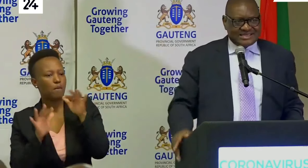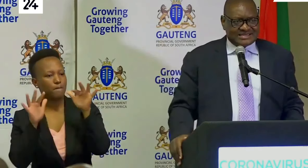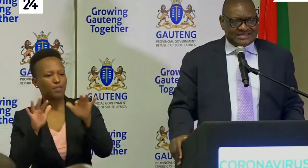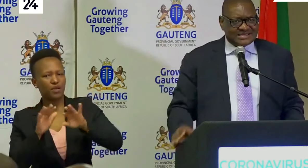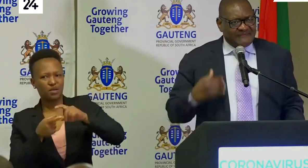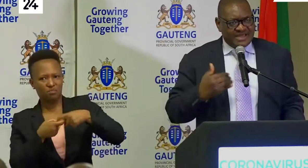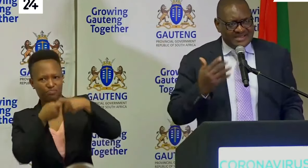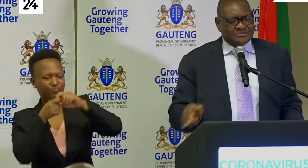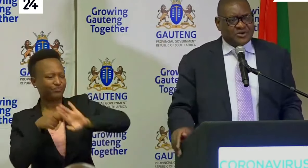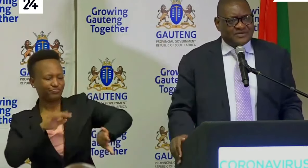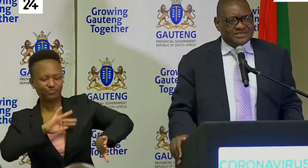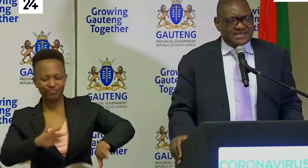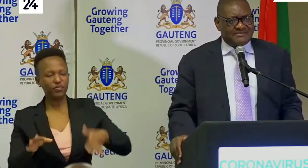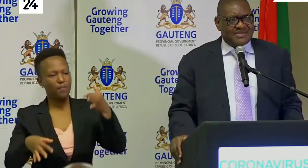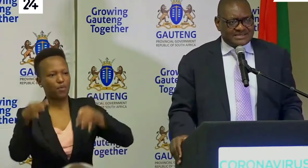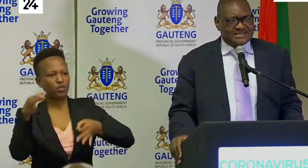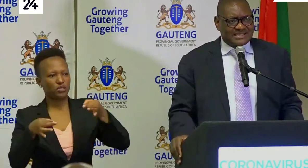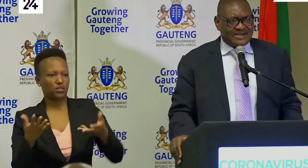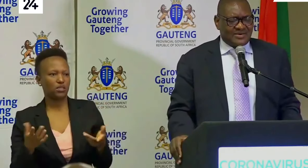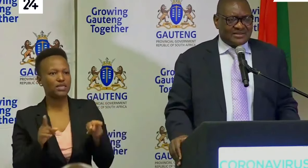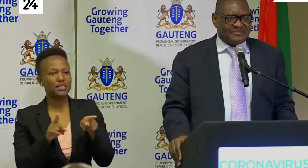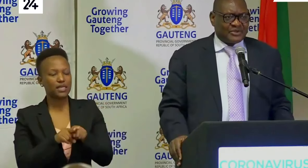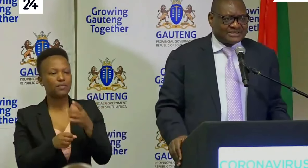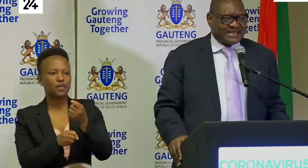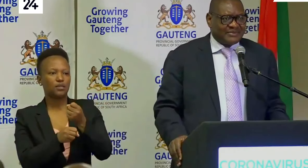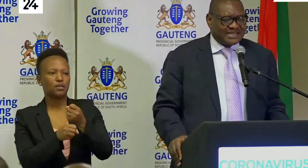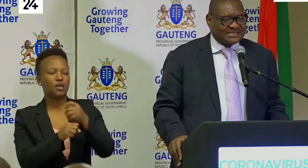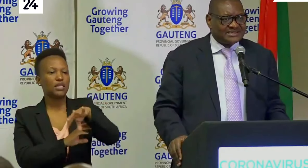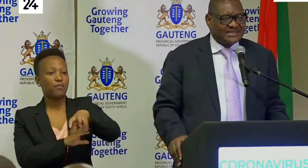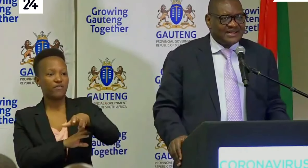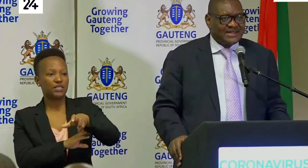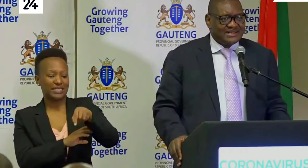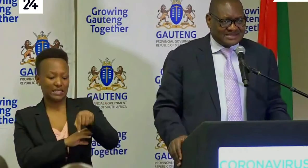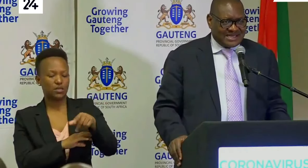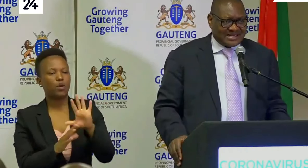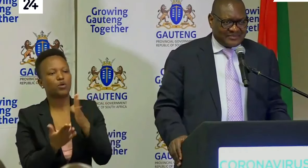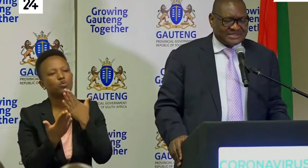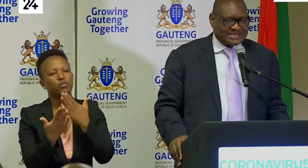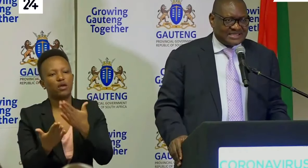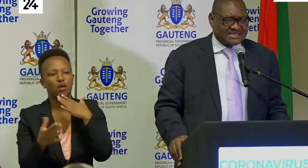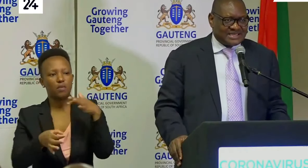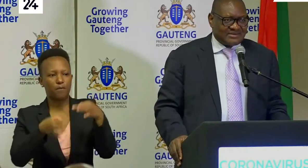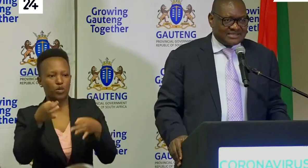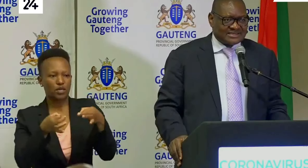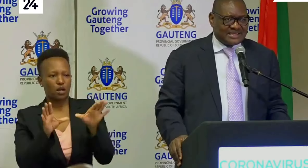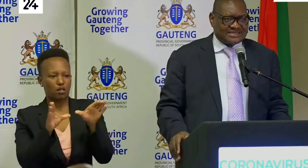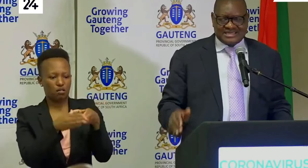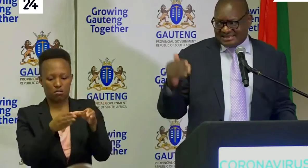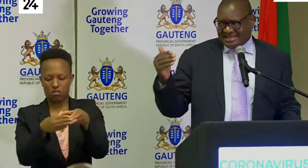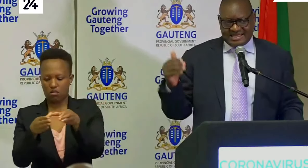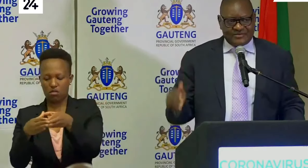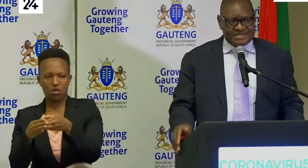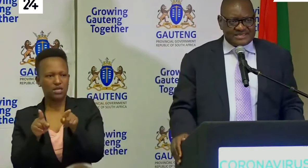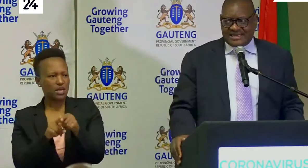political things even in this province I must thank all the political parties that are represented in our legislature